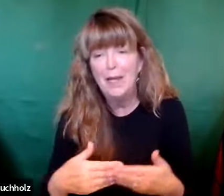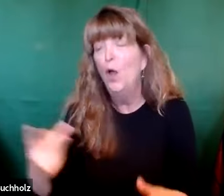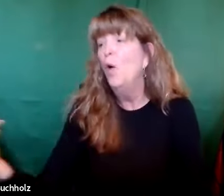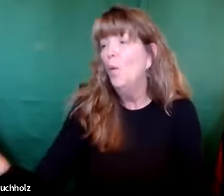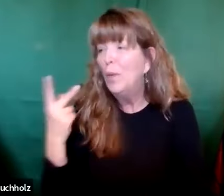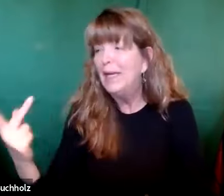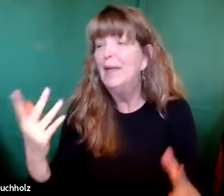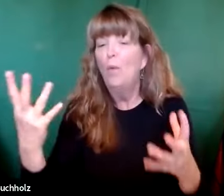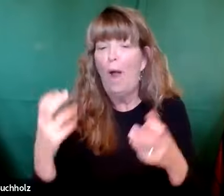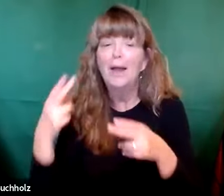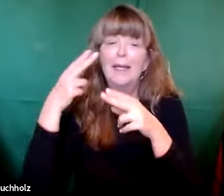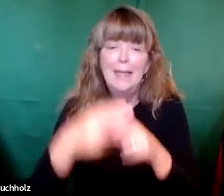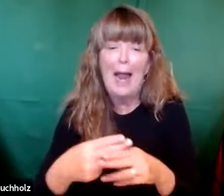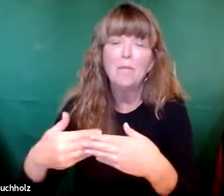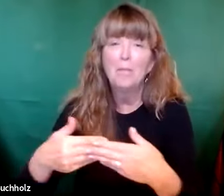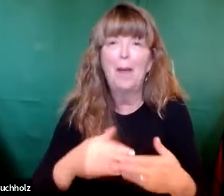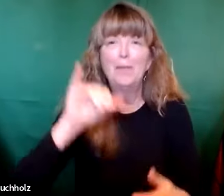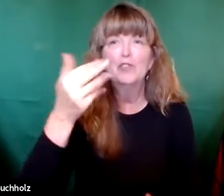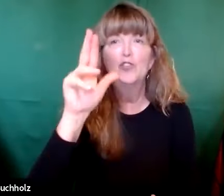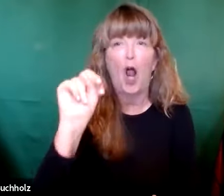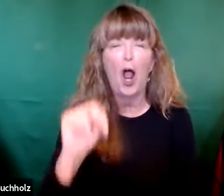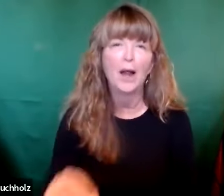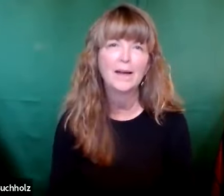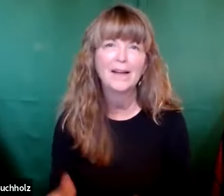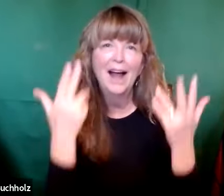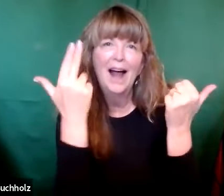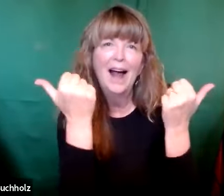this baby and we want to name the baby John.